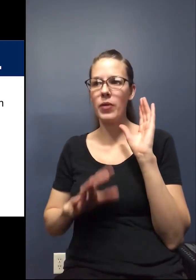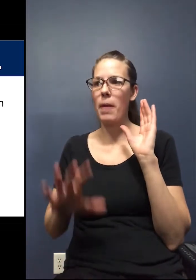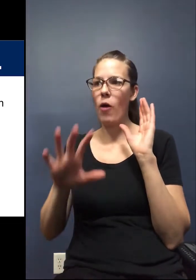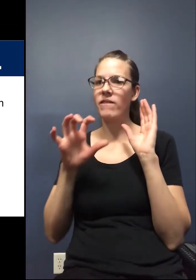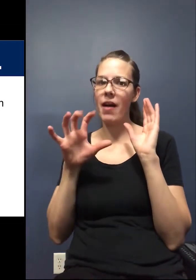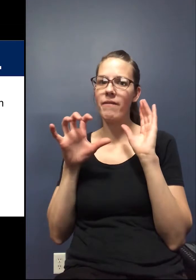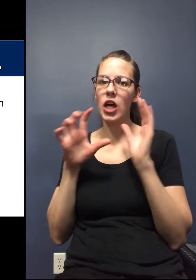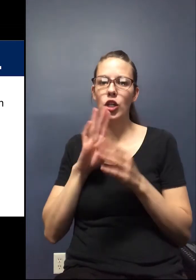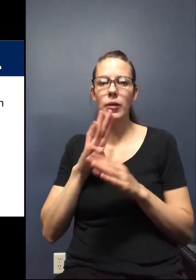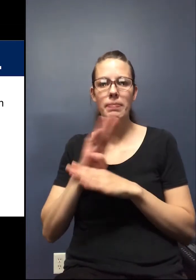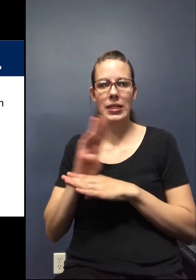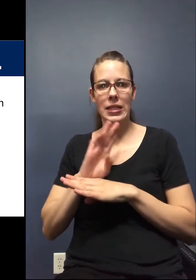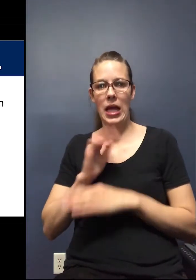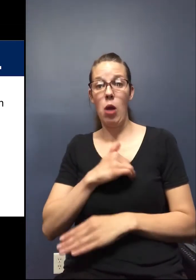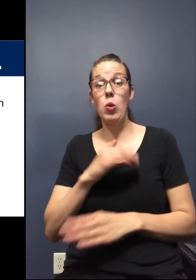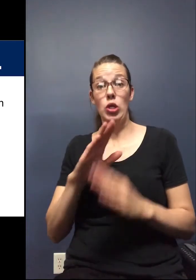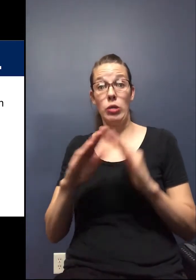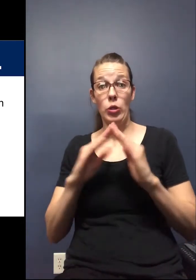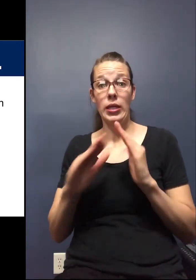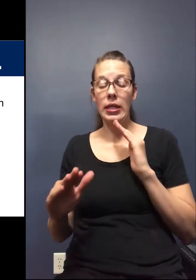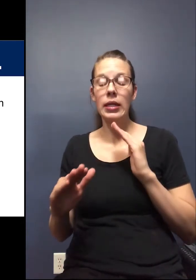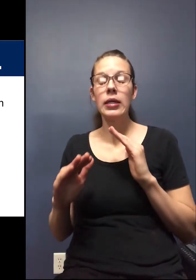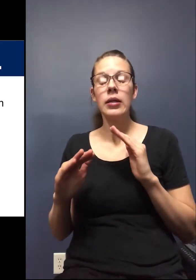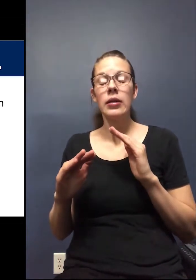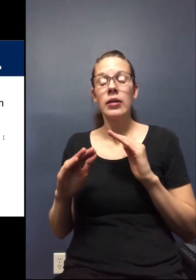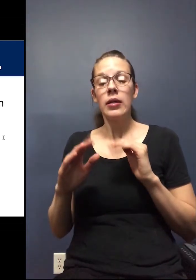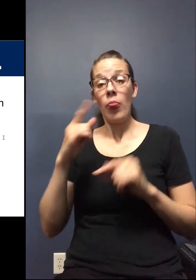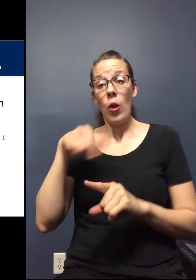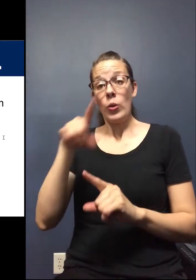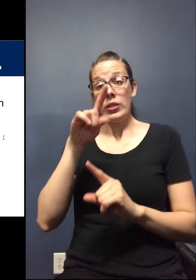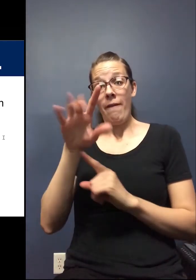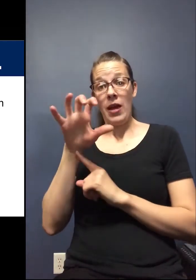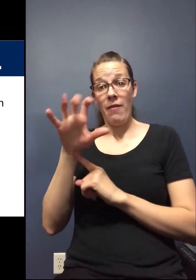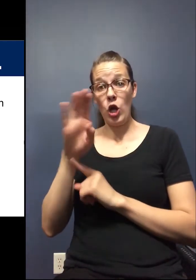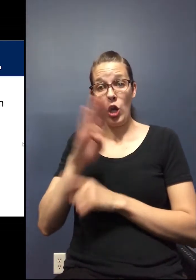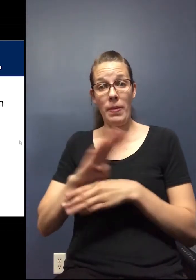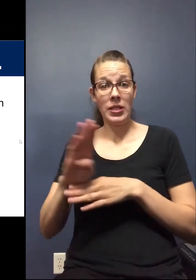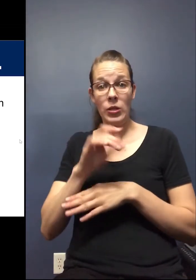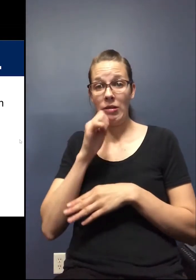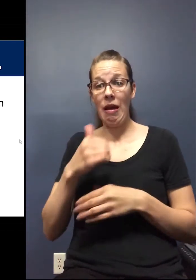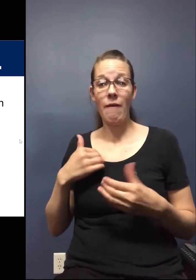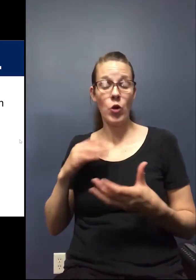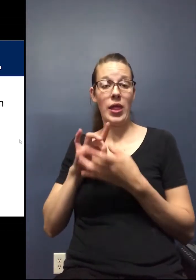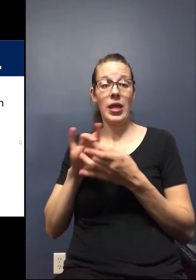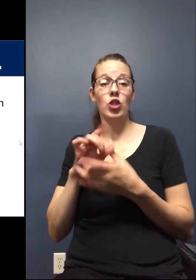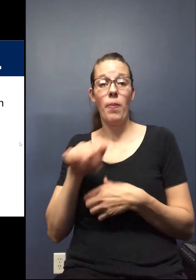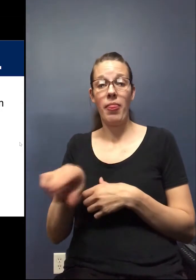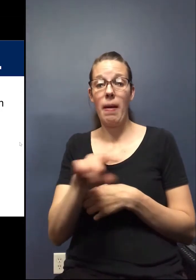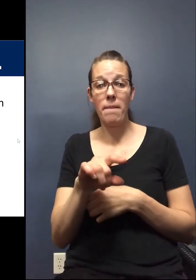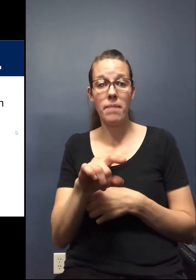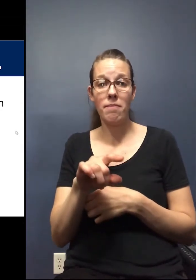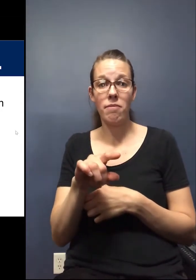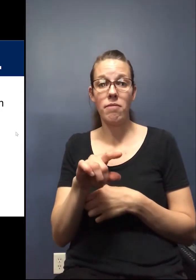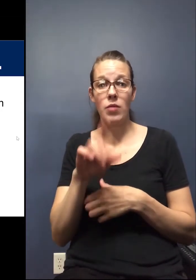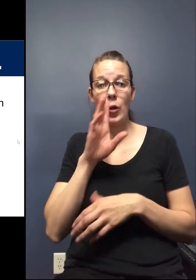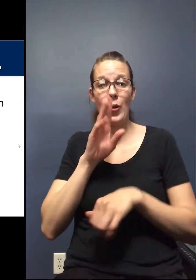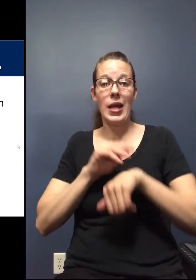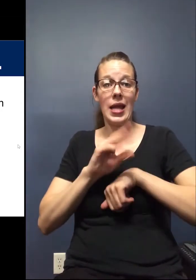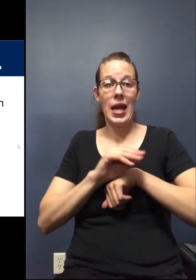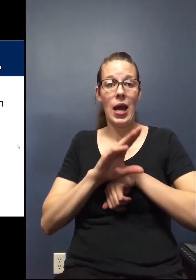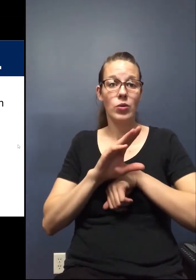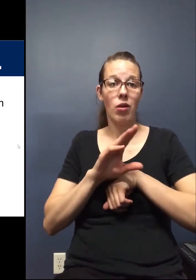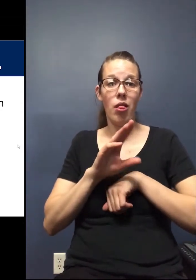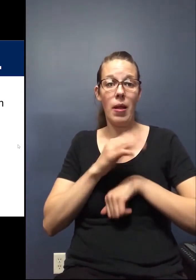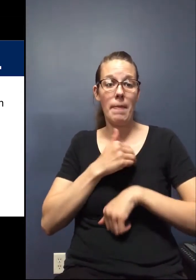about 500 businesses in our community. And for those businesses that we did not have a relationship with, we had council